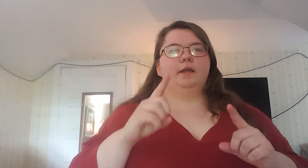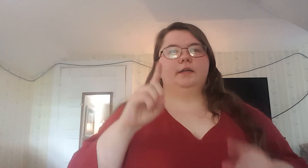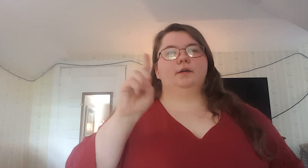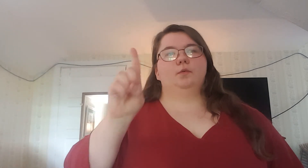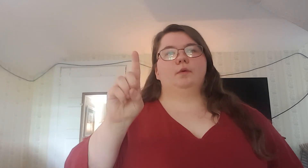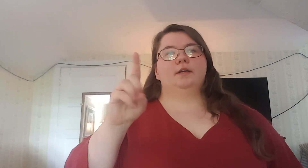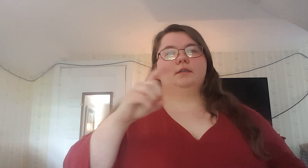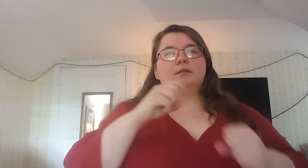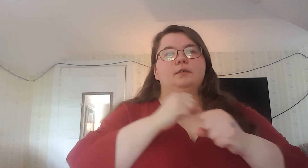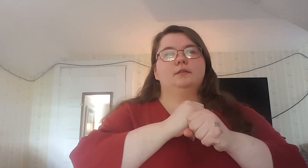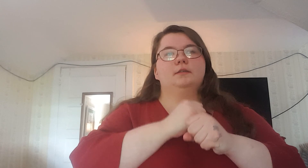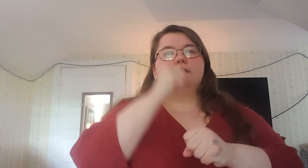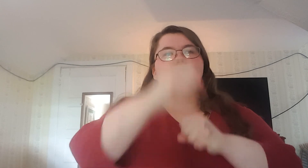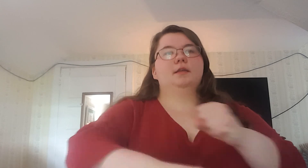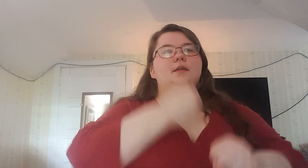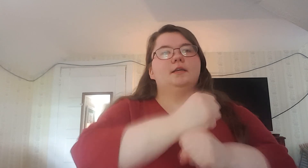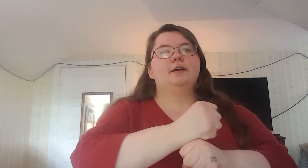One. Year.